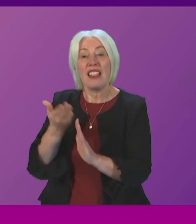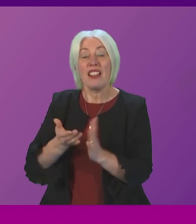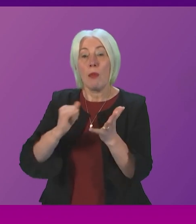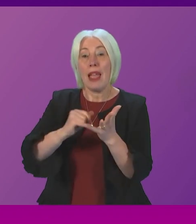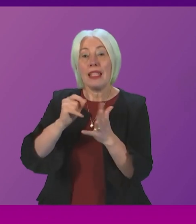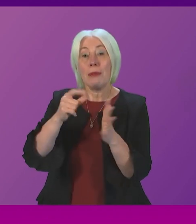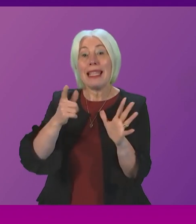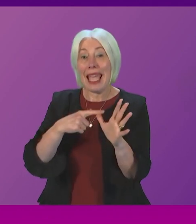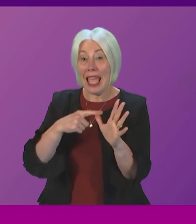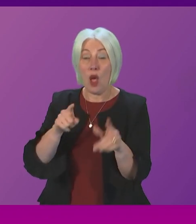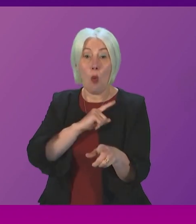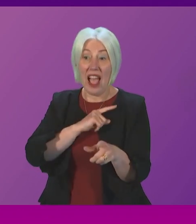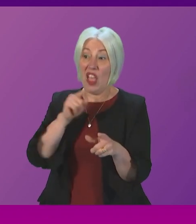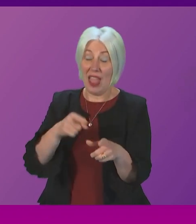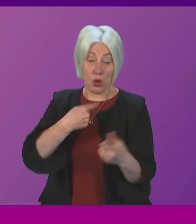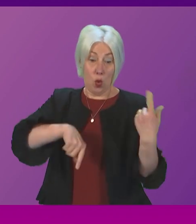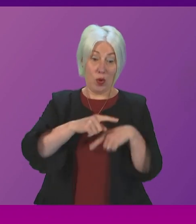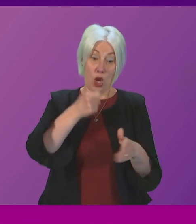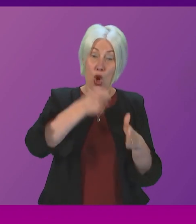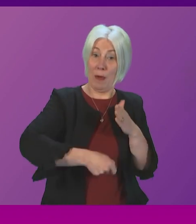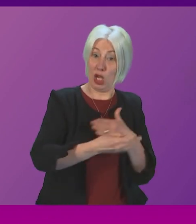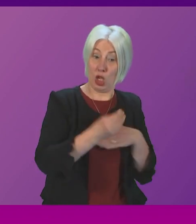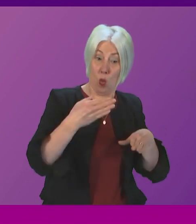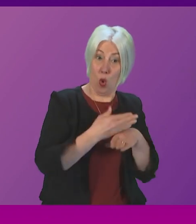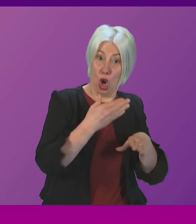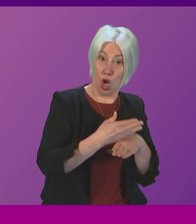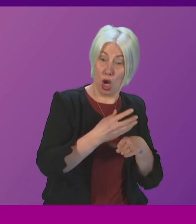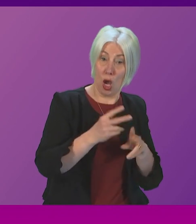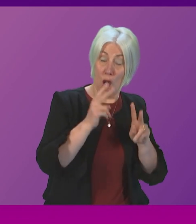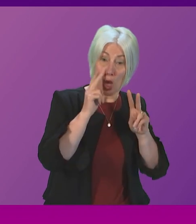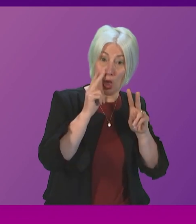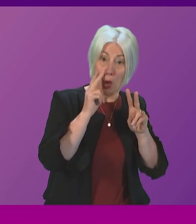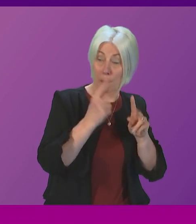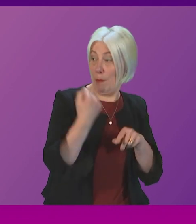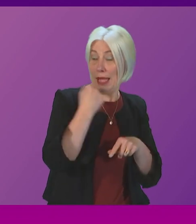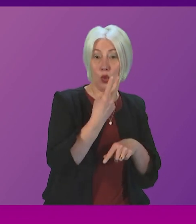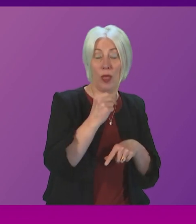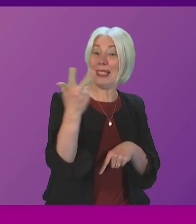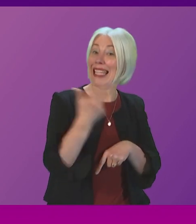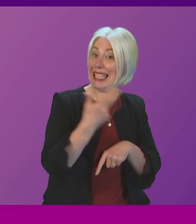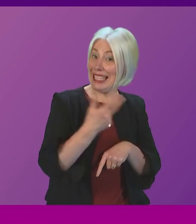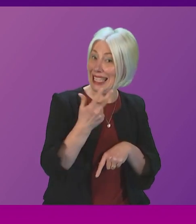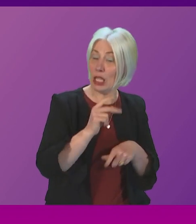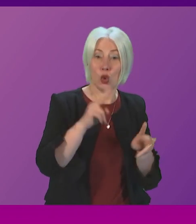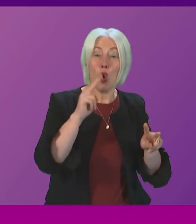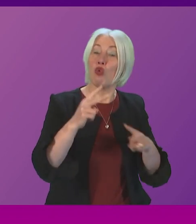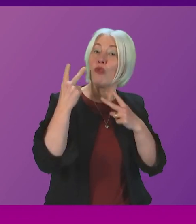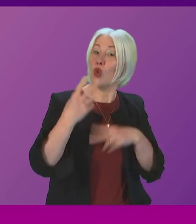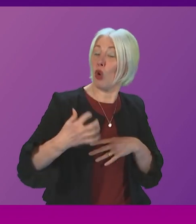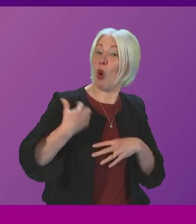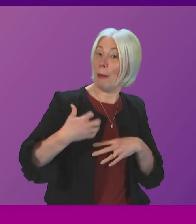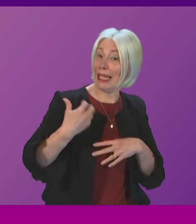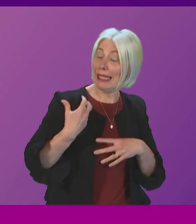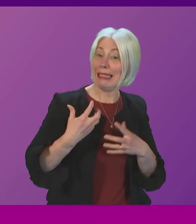direct response to the work that we commissioned from Dame Alicia Angelini in 2018 that was the review of complaints handling